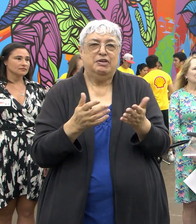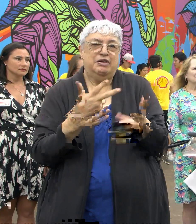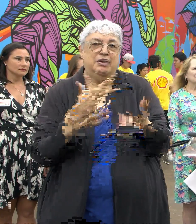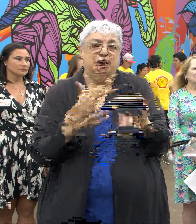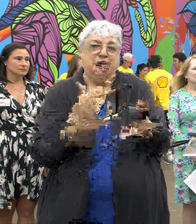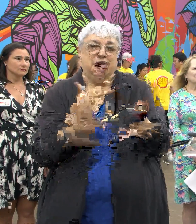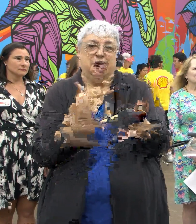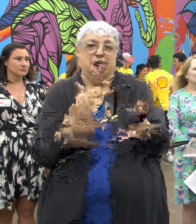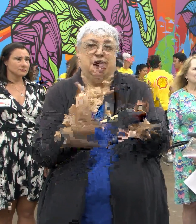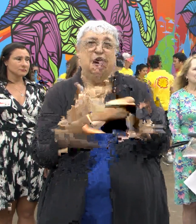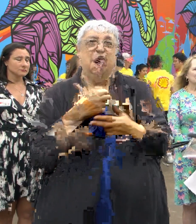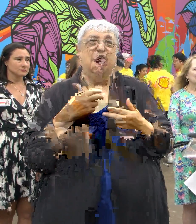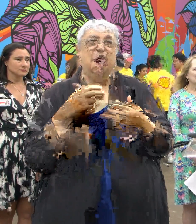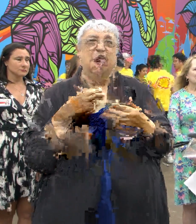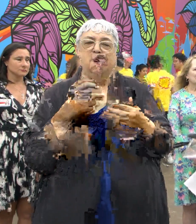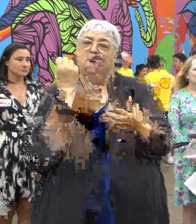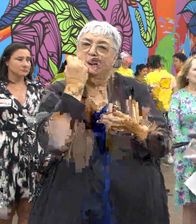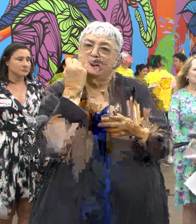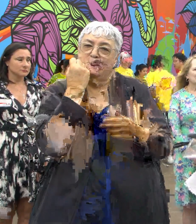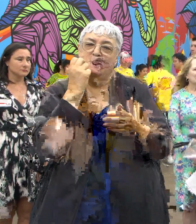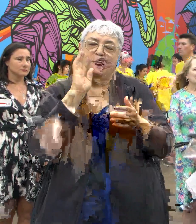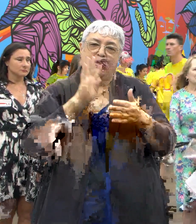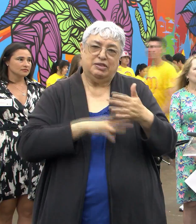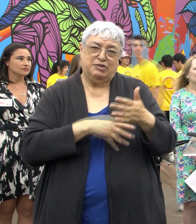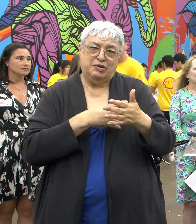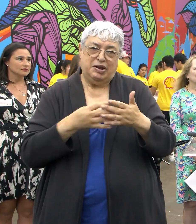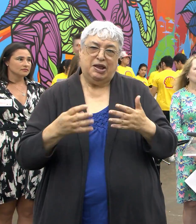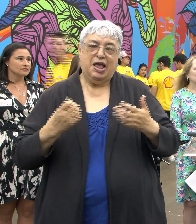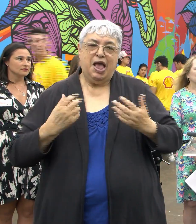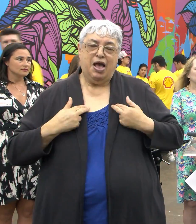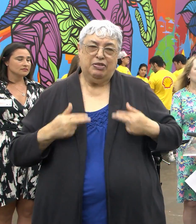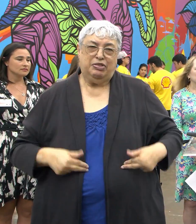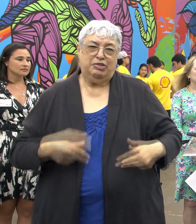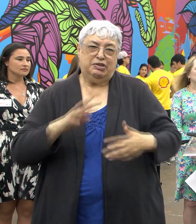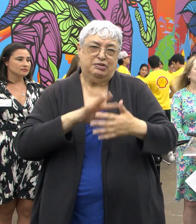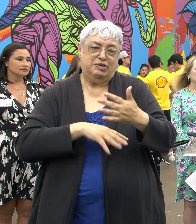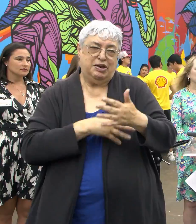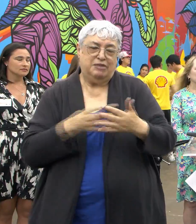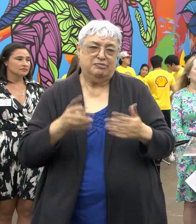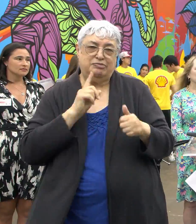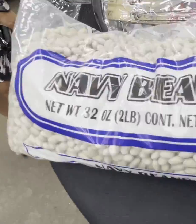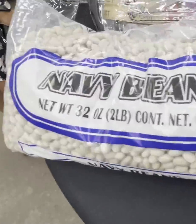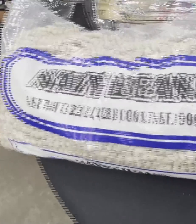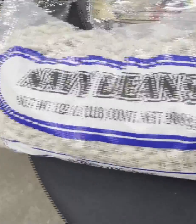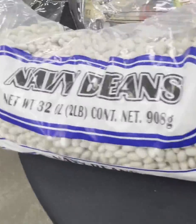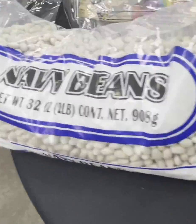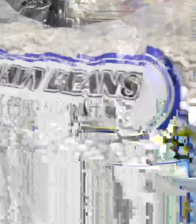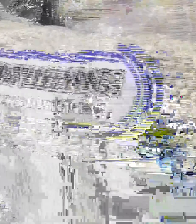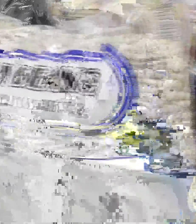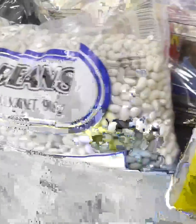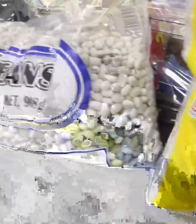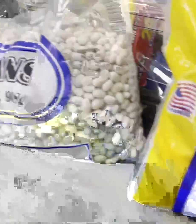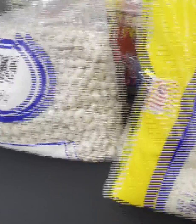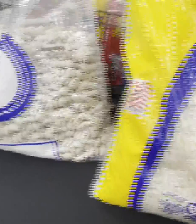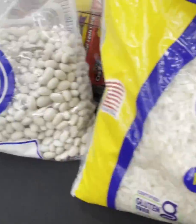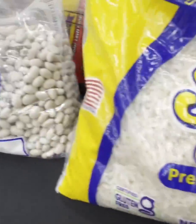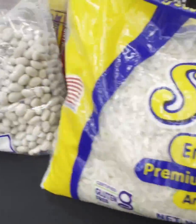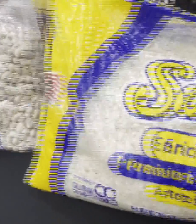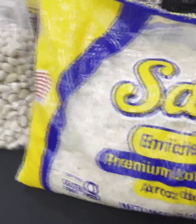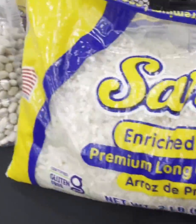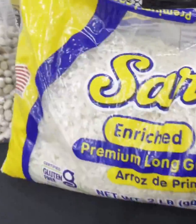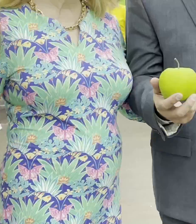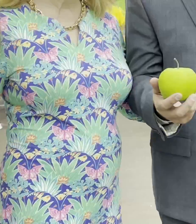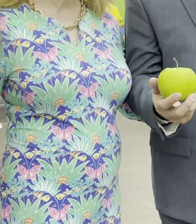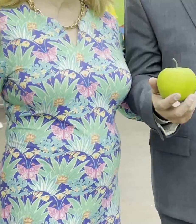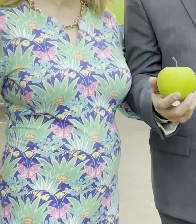and so much more including for the first time this year food produce will be offered as